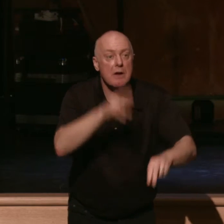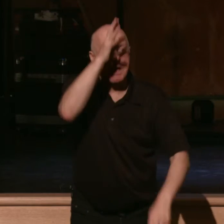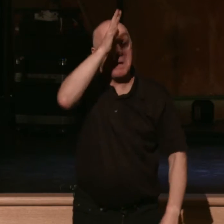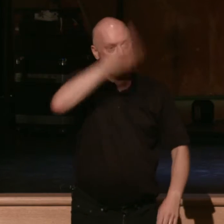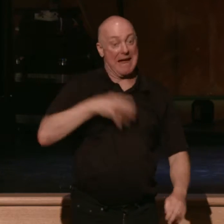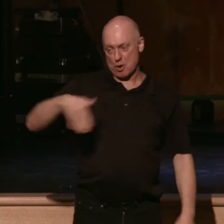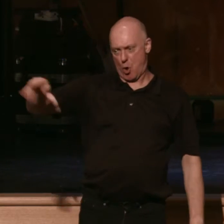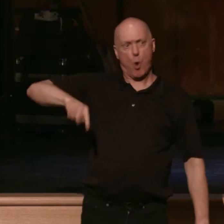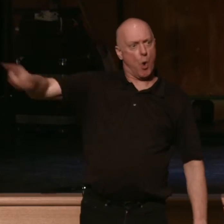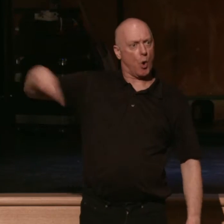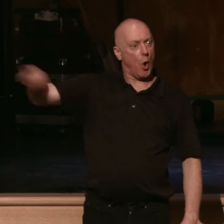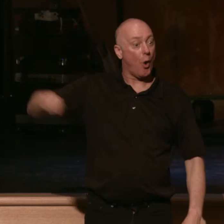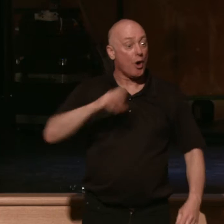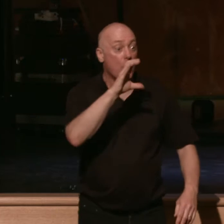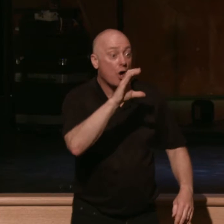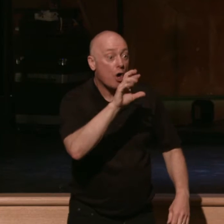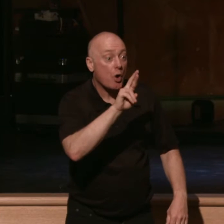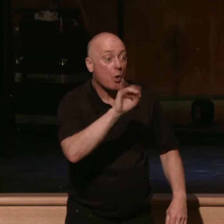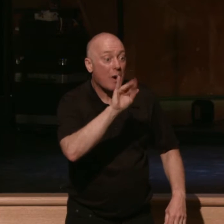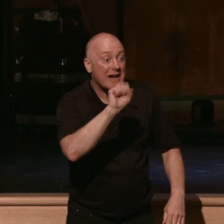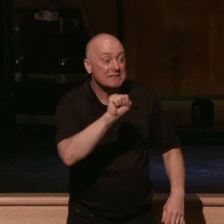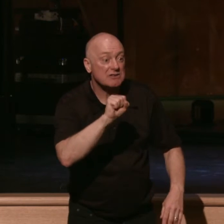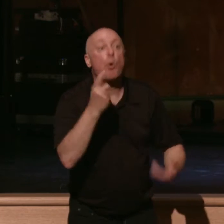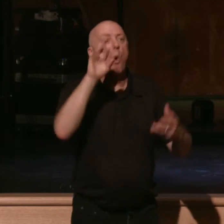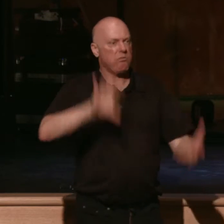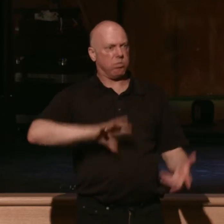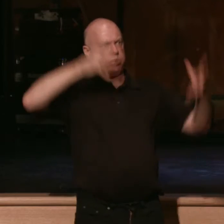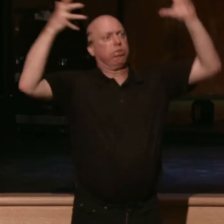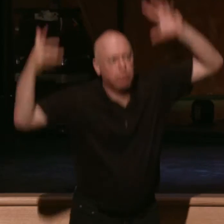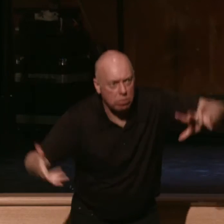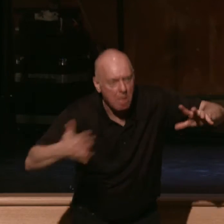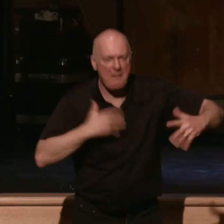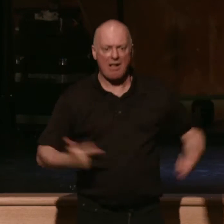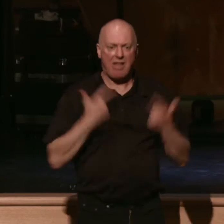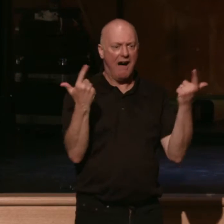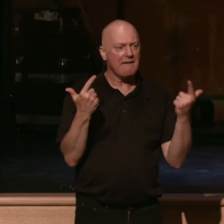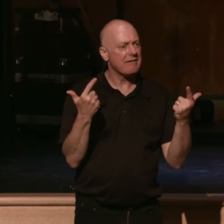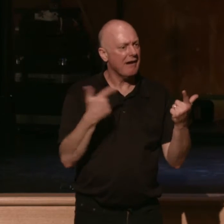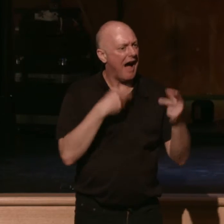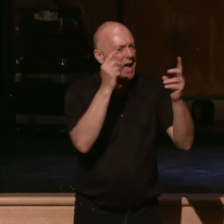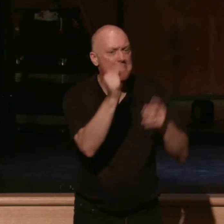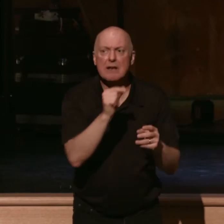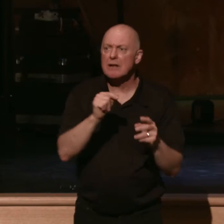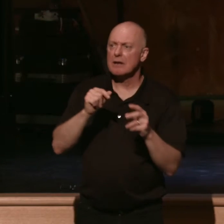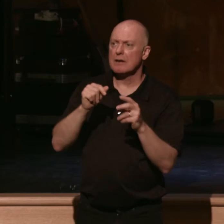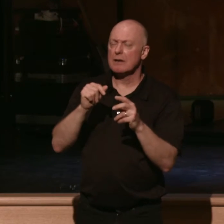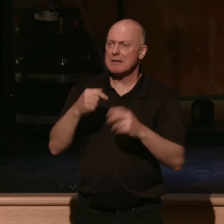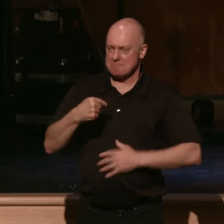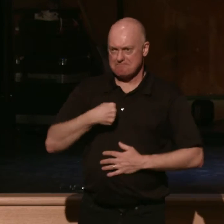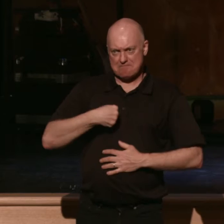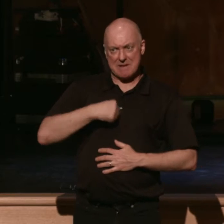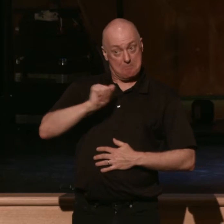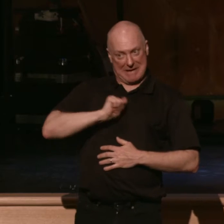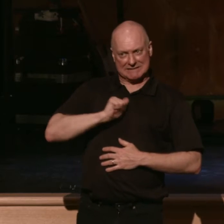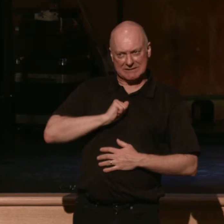When a crisis comes or when life isn't working the way I want it to work, I immediately look to solve this with my own hands.